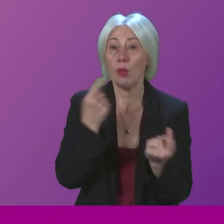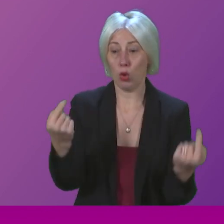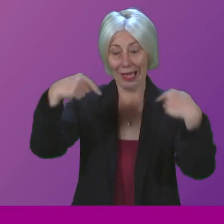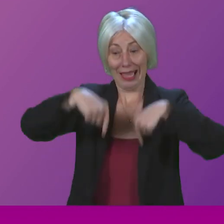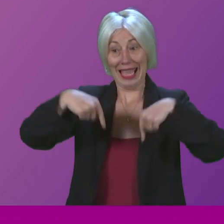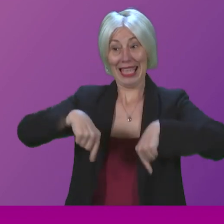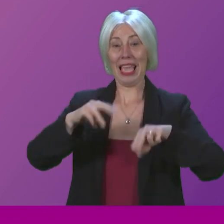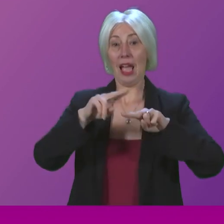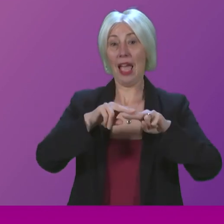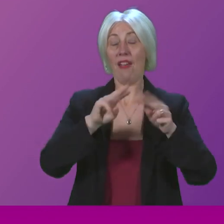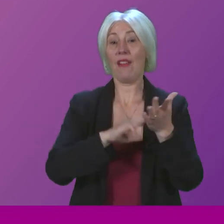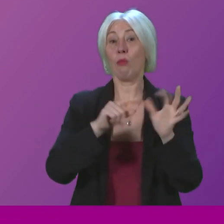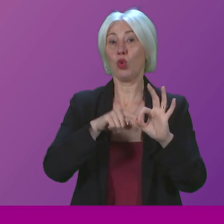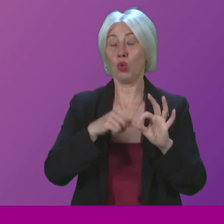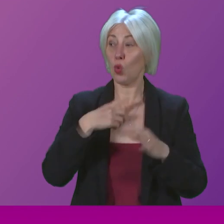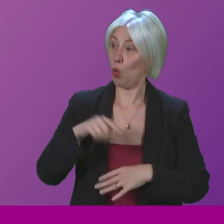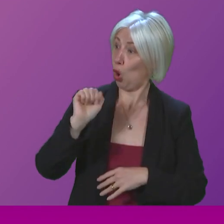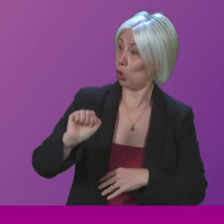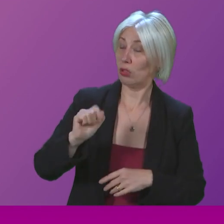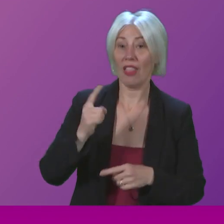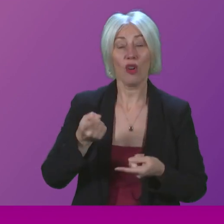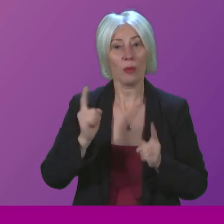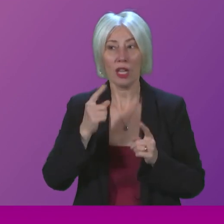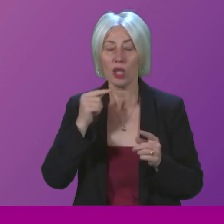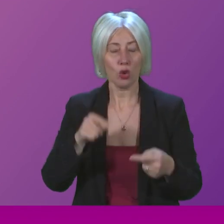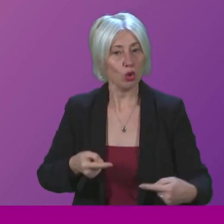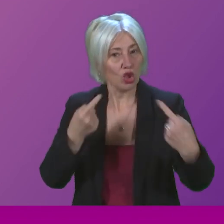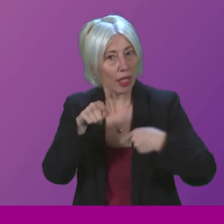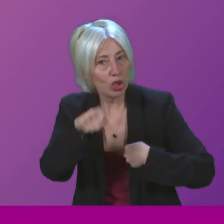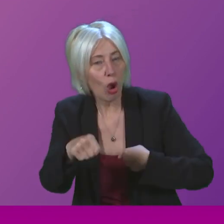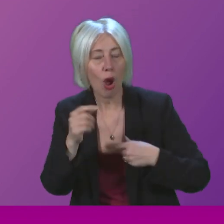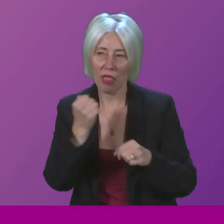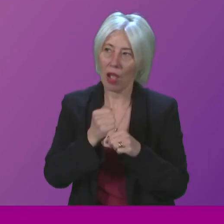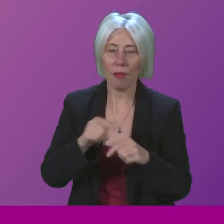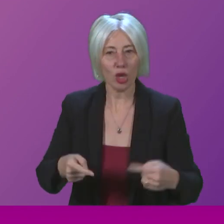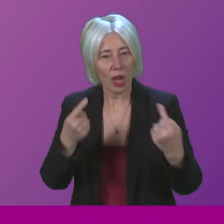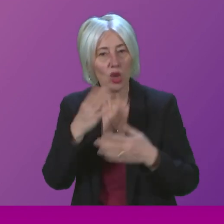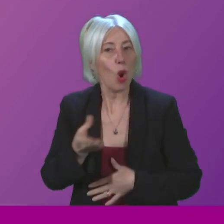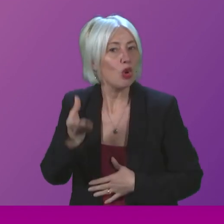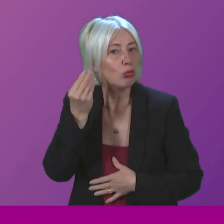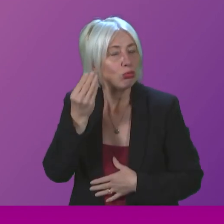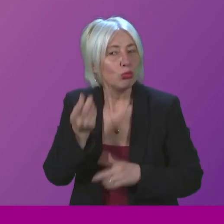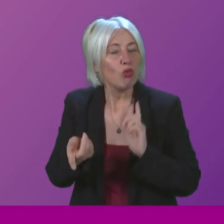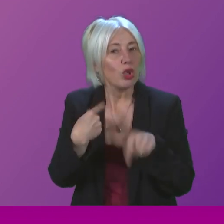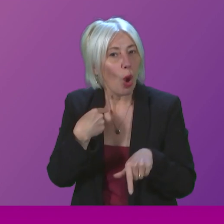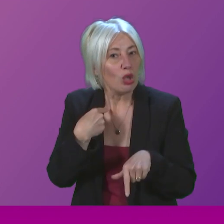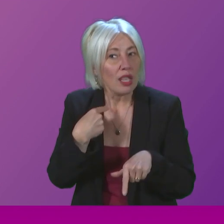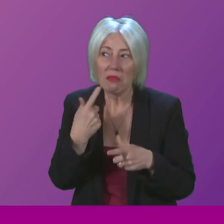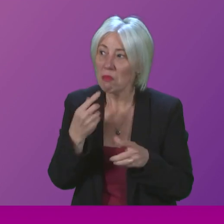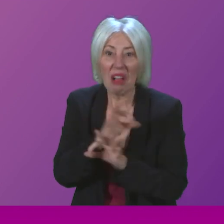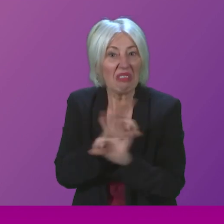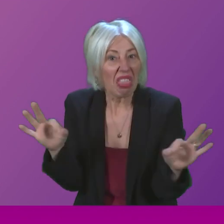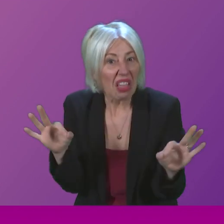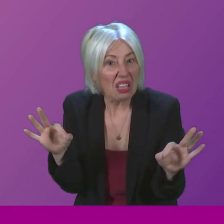question time to hear the First Minister and her government being challenged and hopefully hear responses, but there has been absolutely nothing.